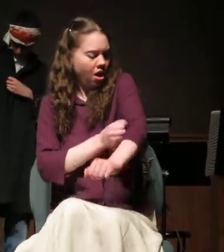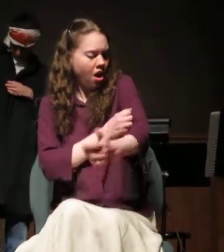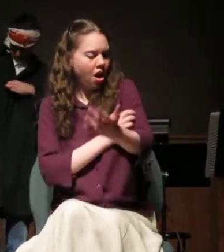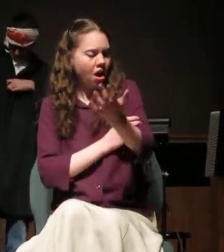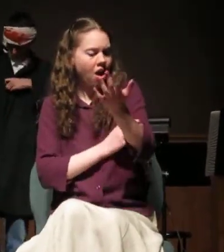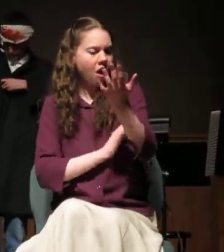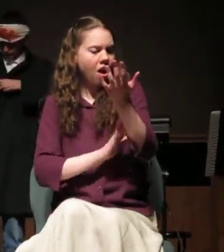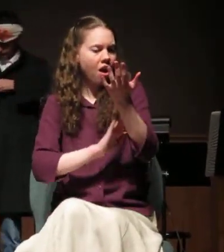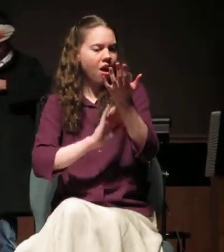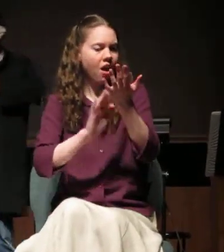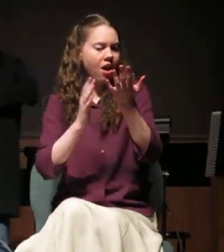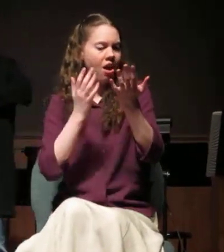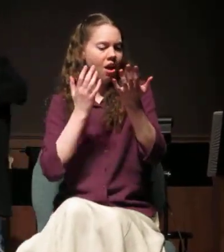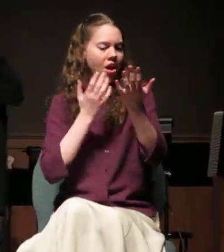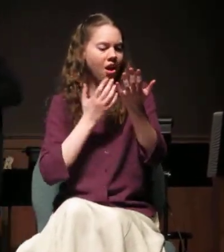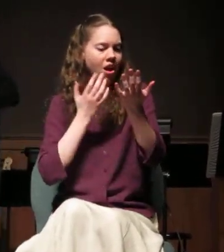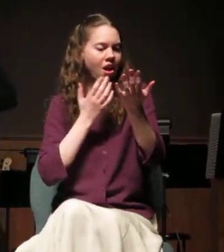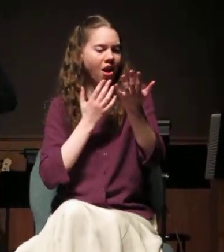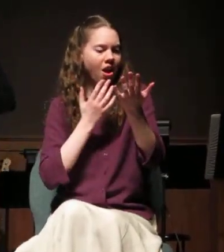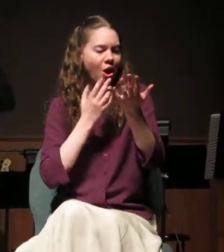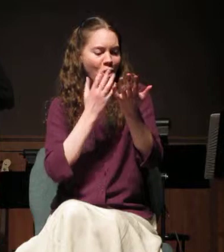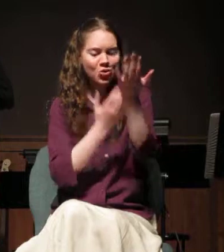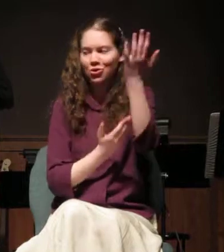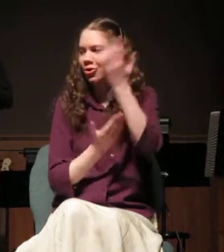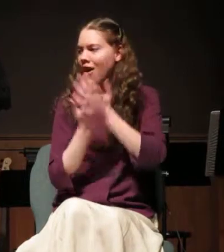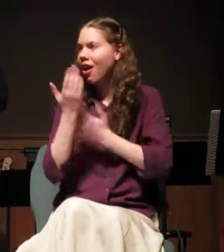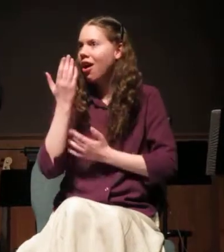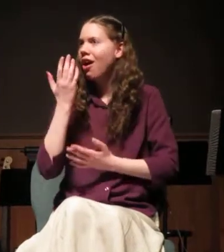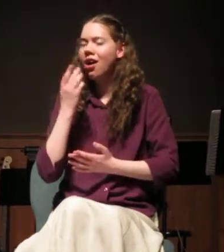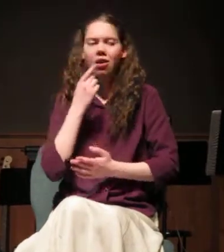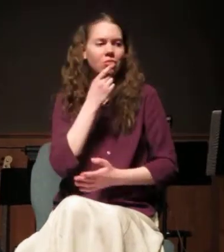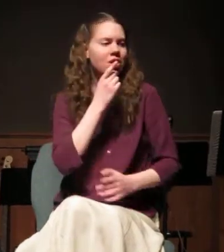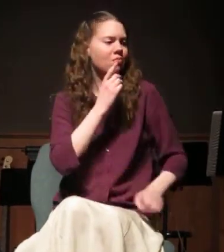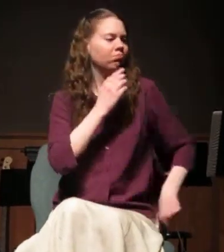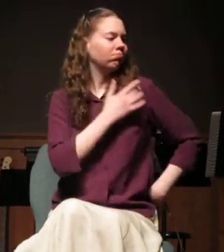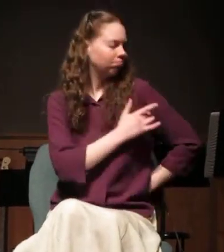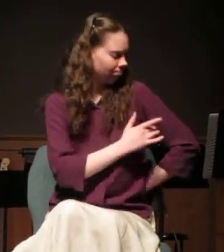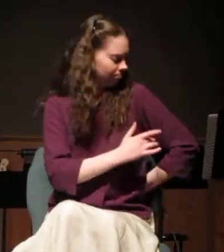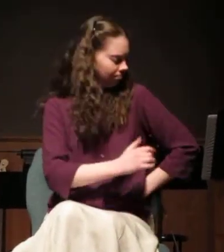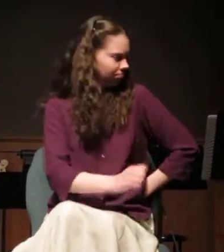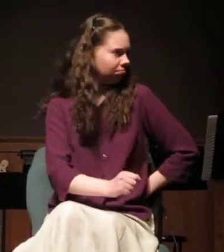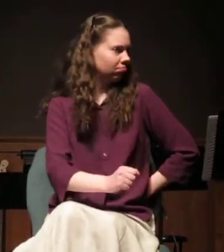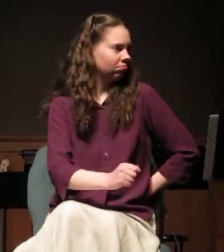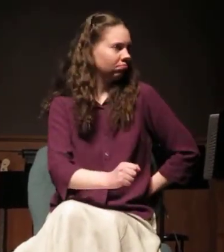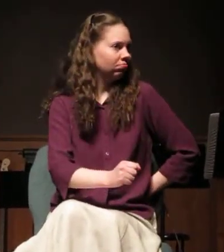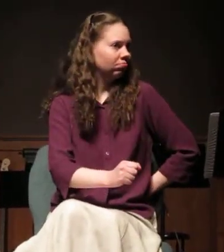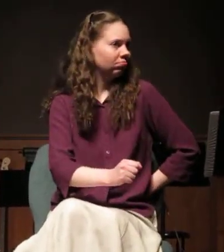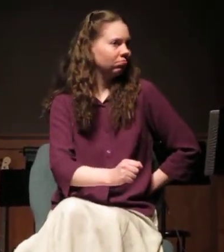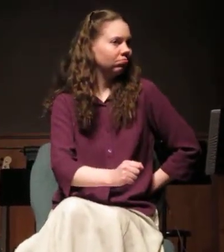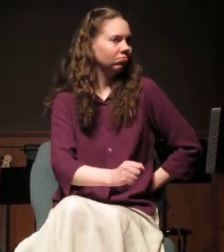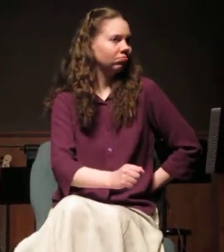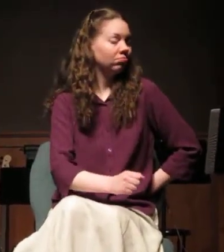had two good arms, thick as tree limbs. But the ragman had only one. Go to work, he said.